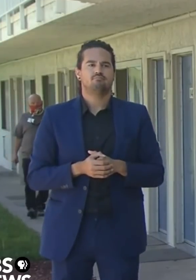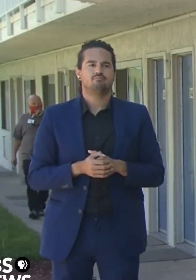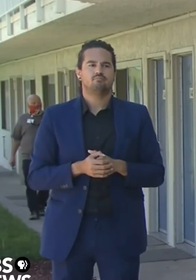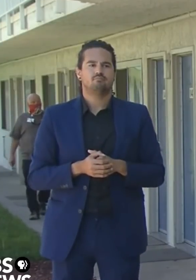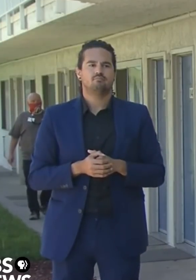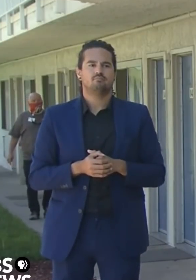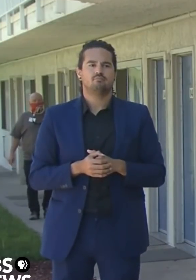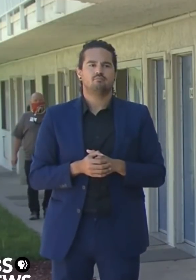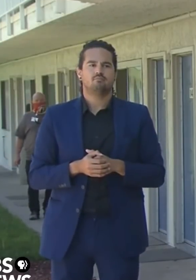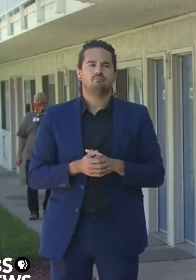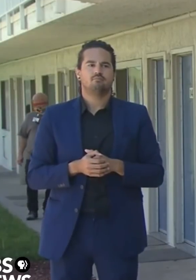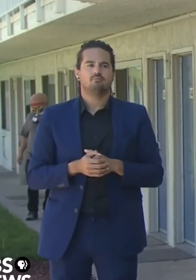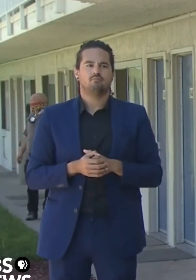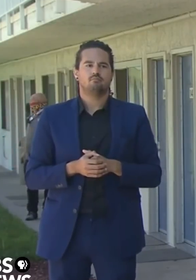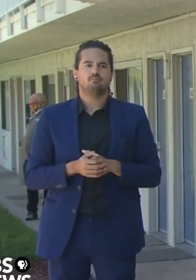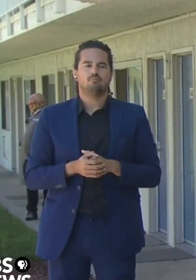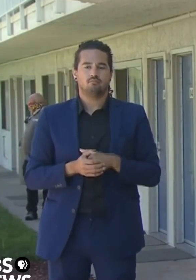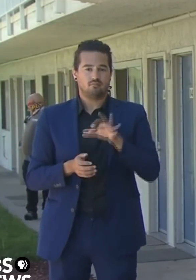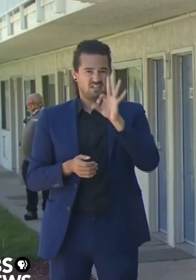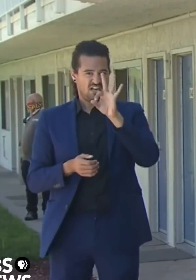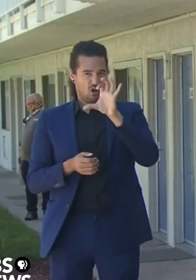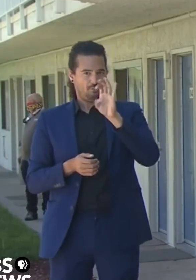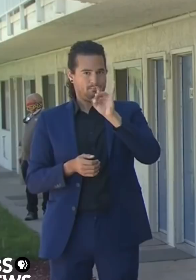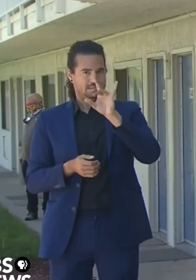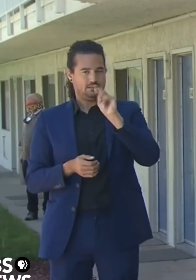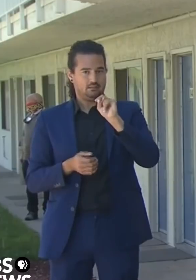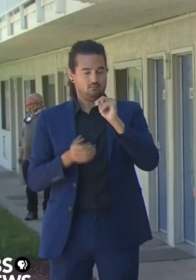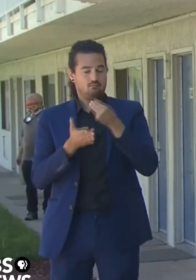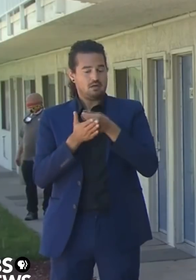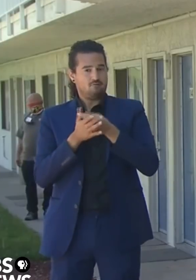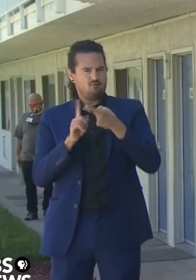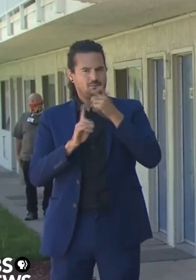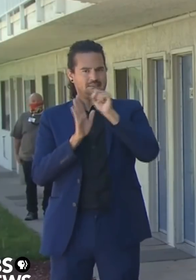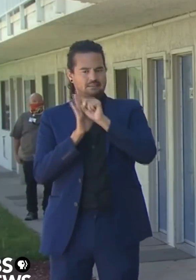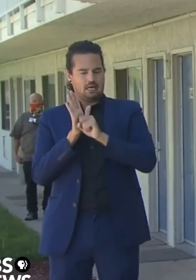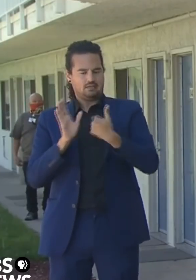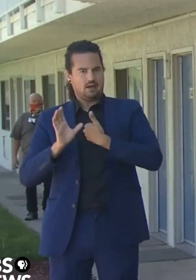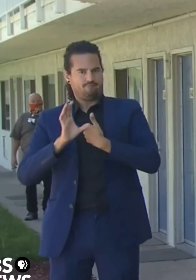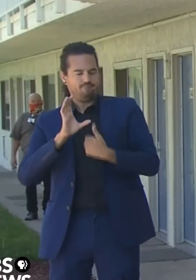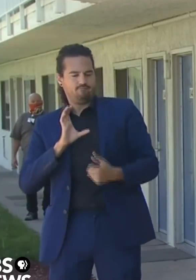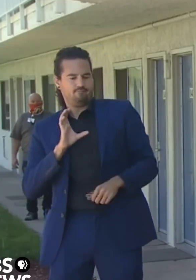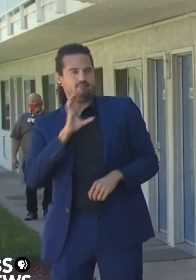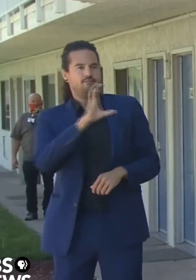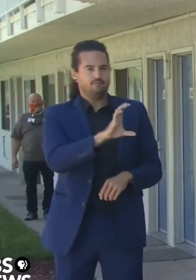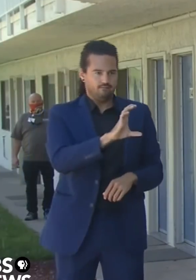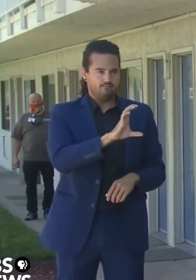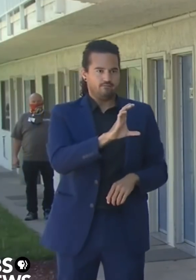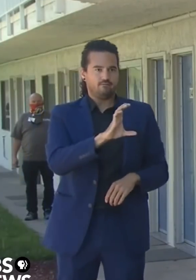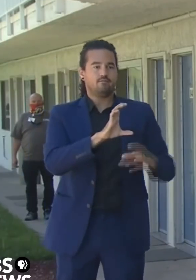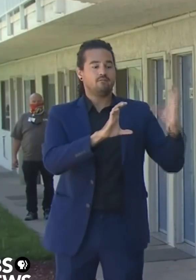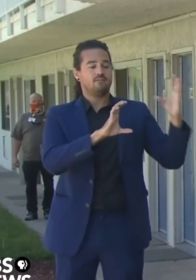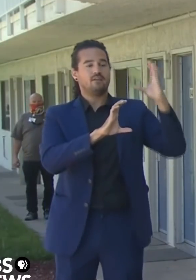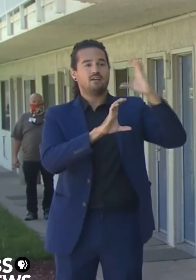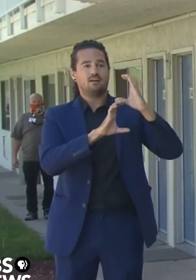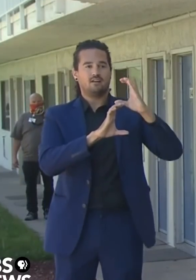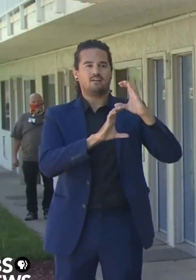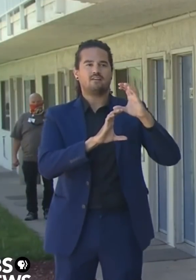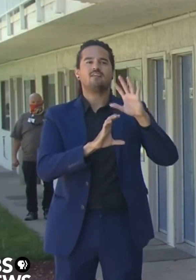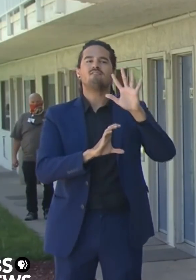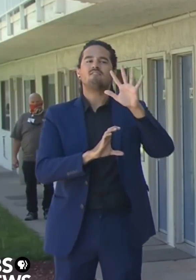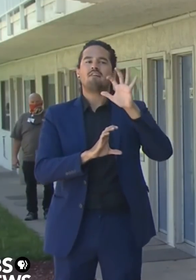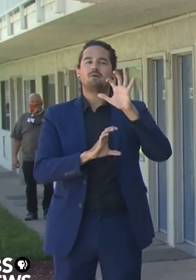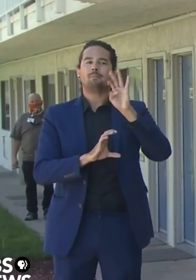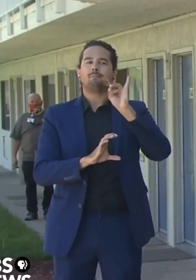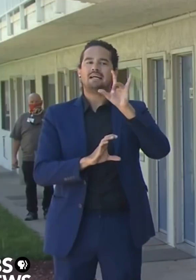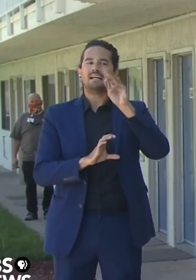from the state itself. 550 million specifically for acquisition, not just leasing of